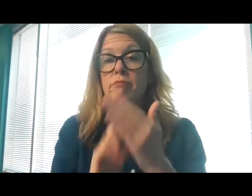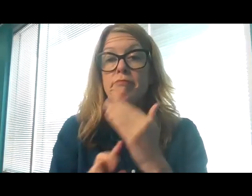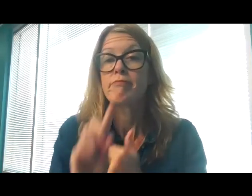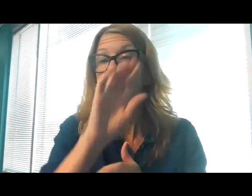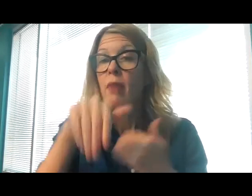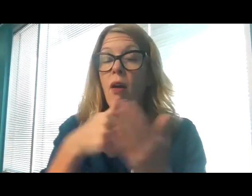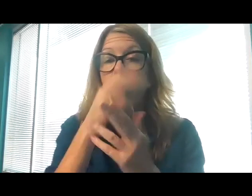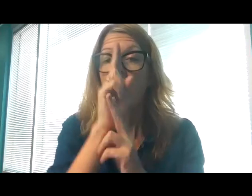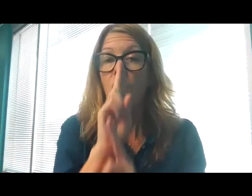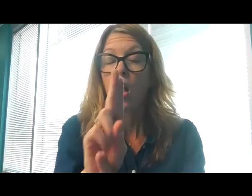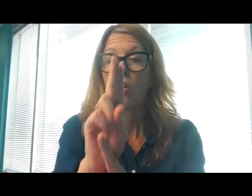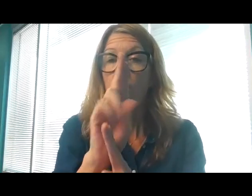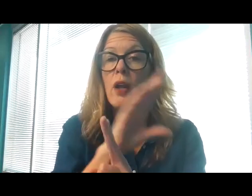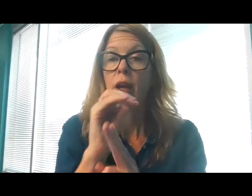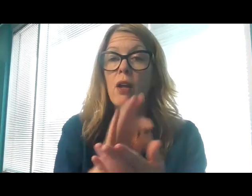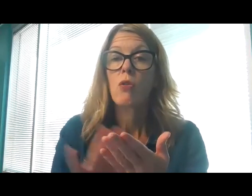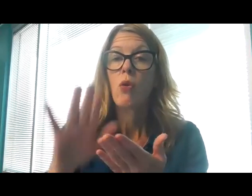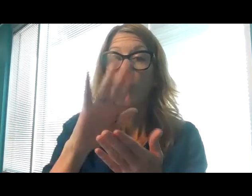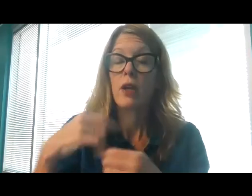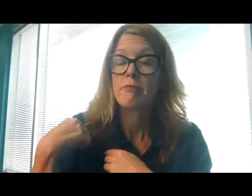throughout all ages. Amen.